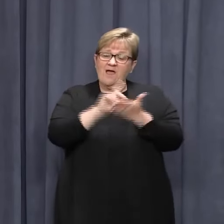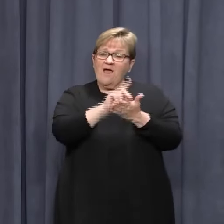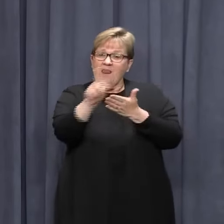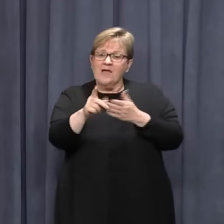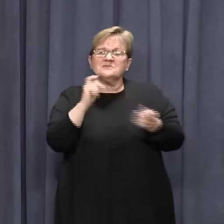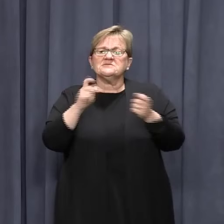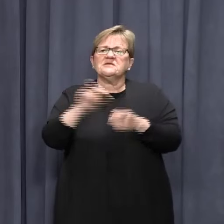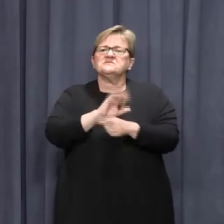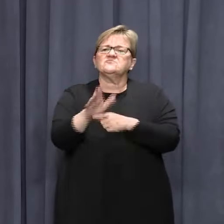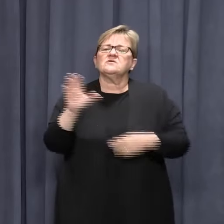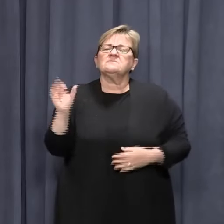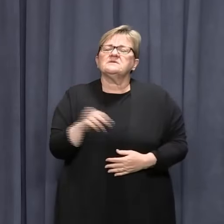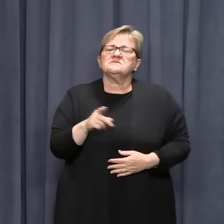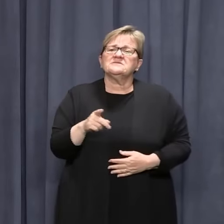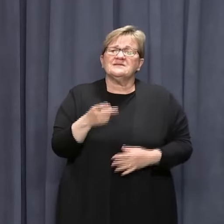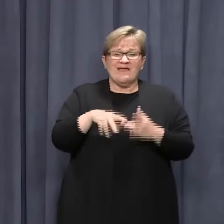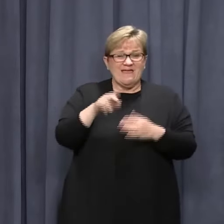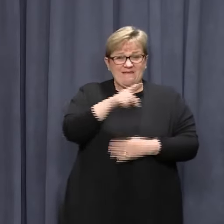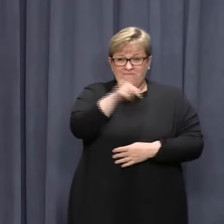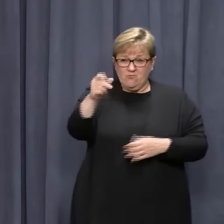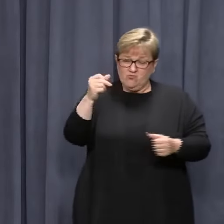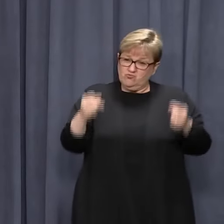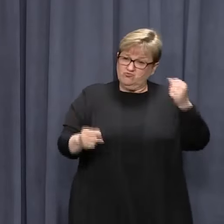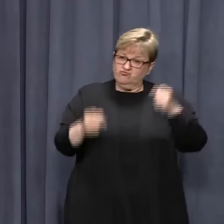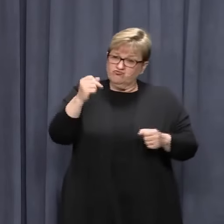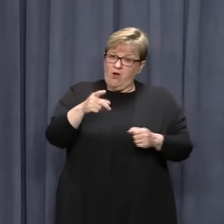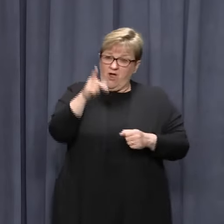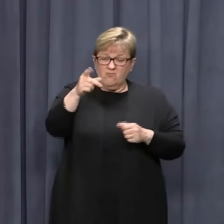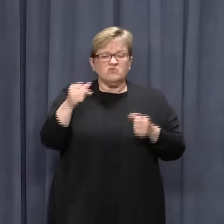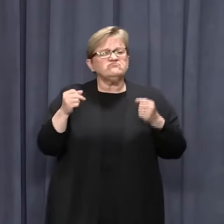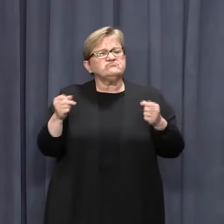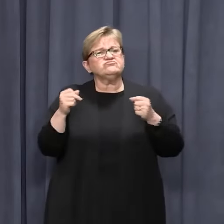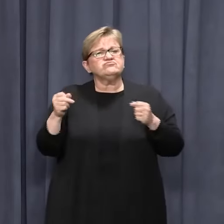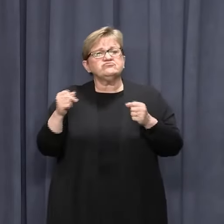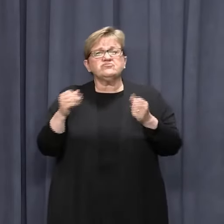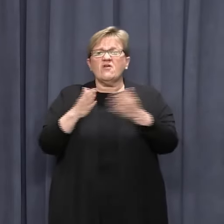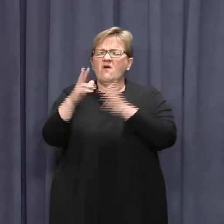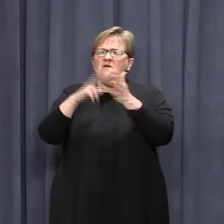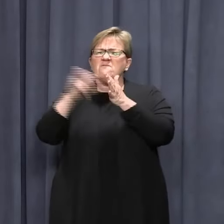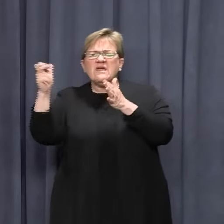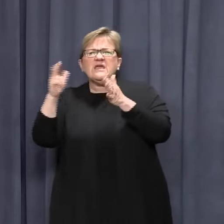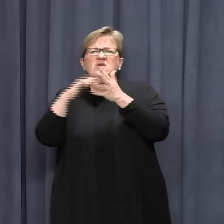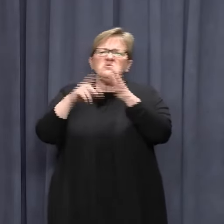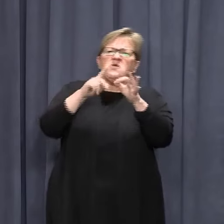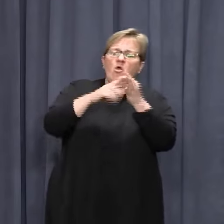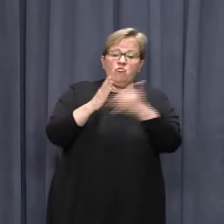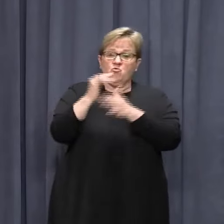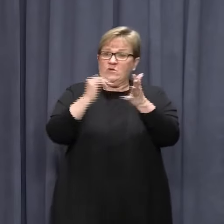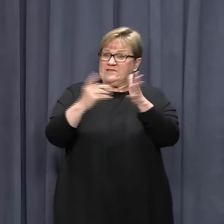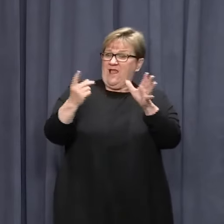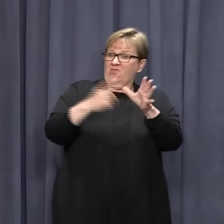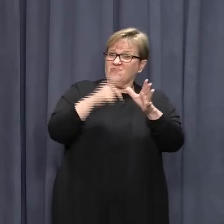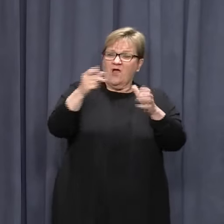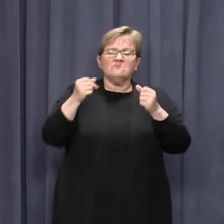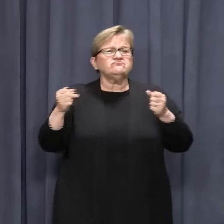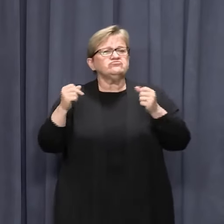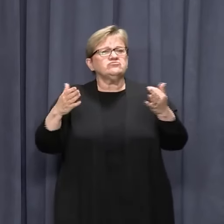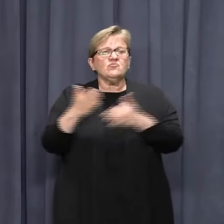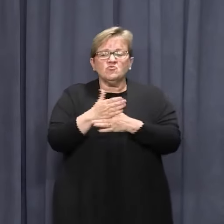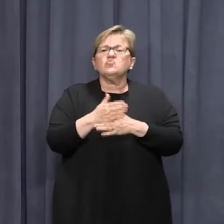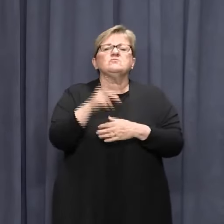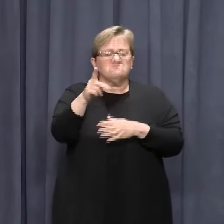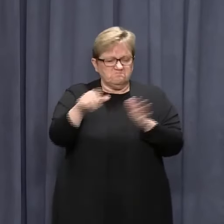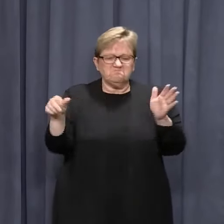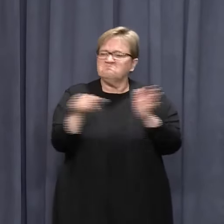It is important tonight that if you are driving through South Australia from another state over east, you will be required to follow the